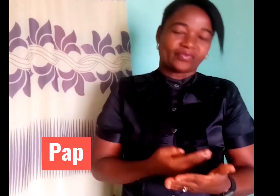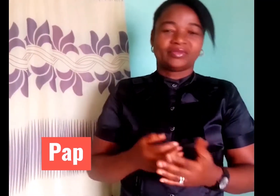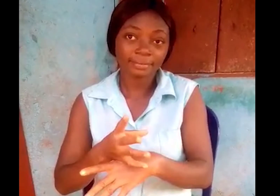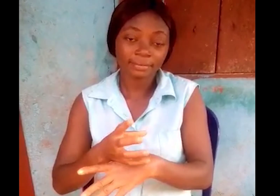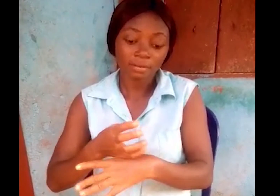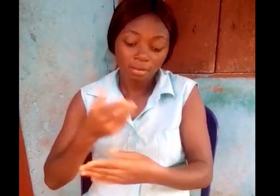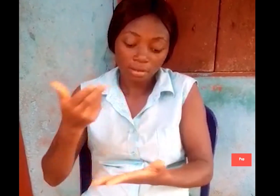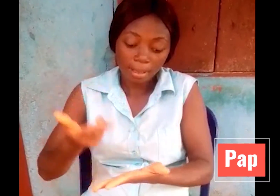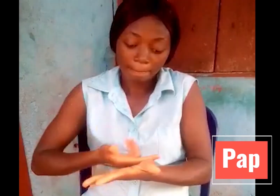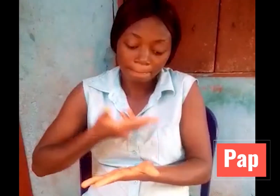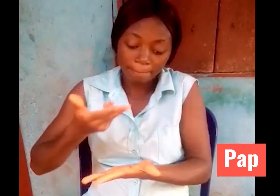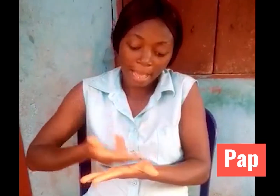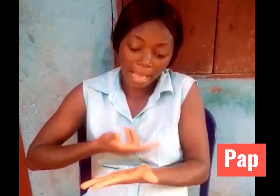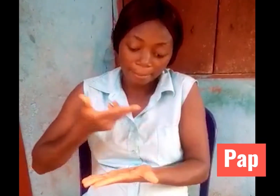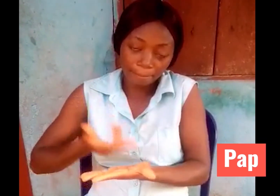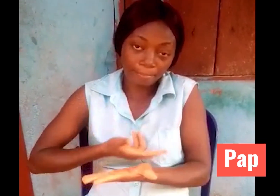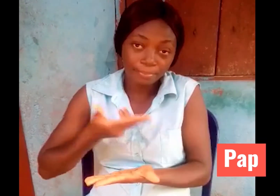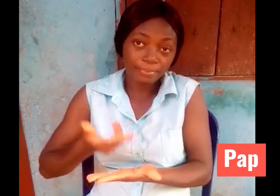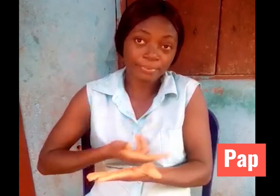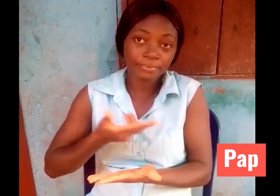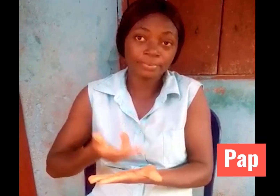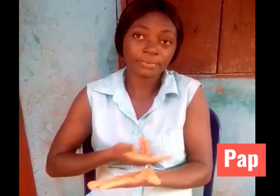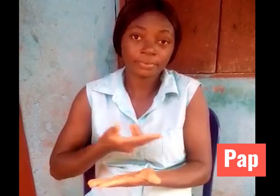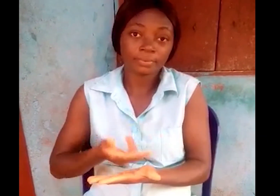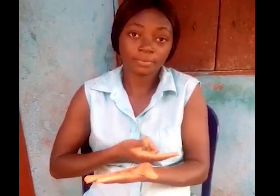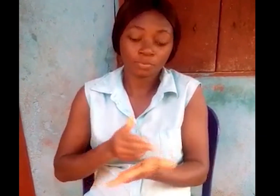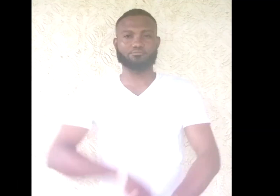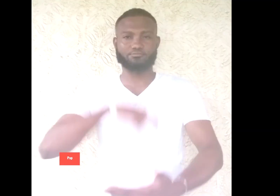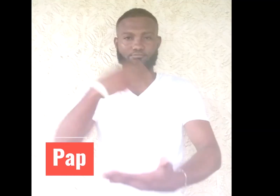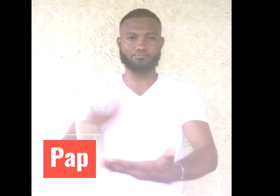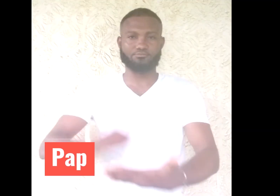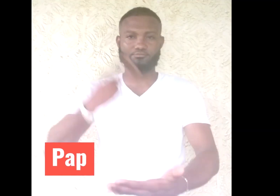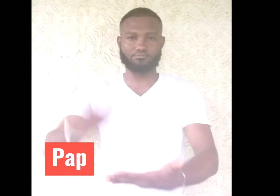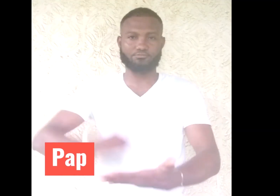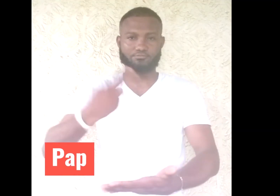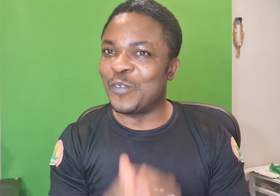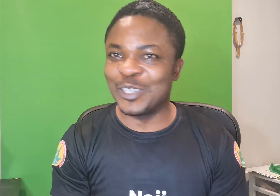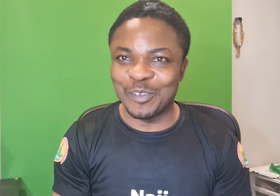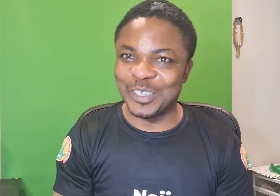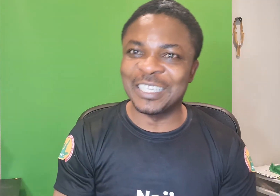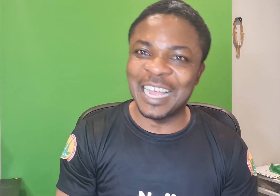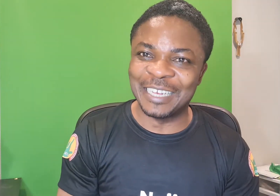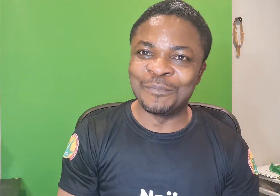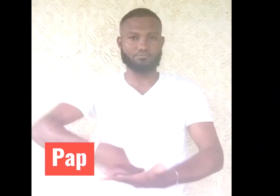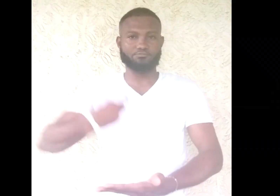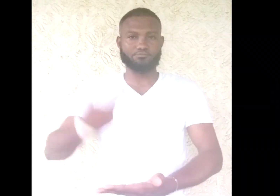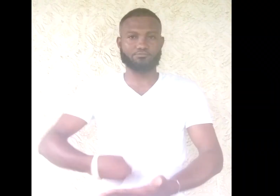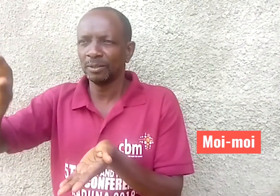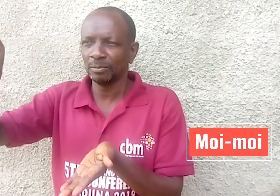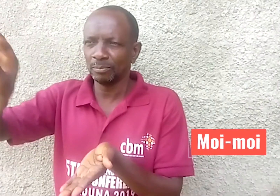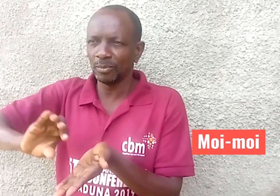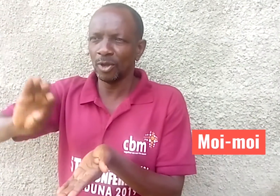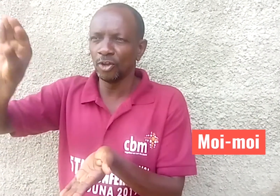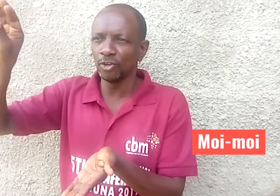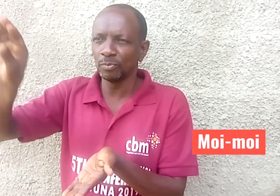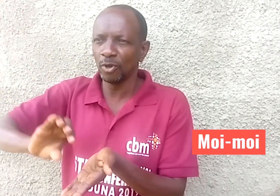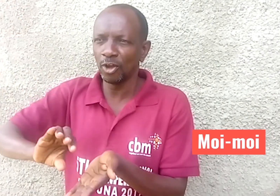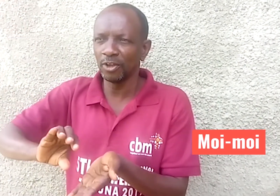create a web-based pedagogy for indigenous sign languages of the world. First of its kind. And this is coming in an era